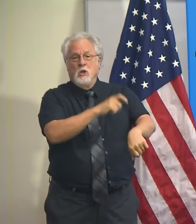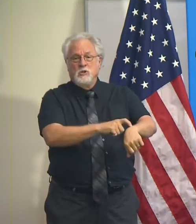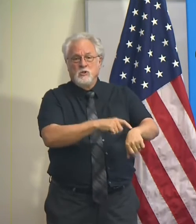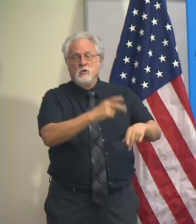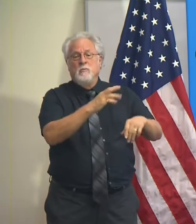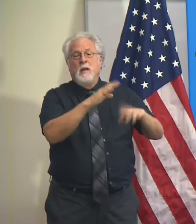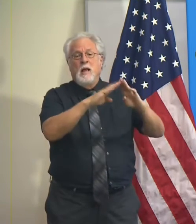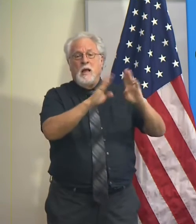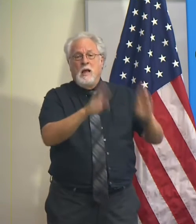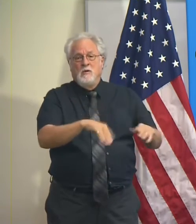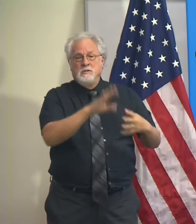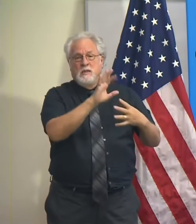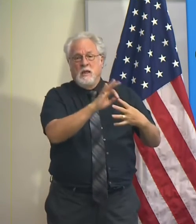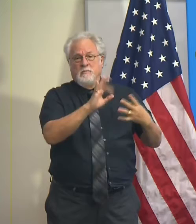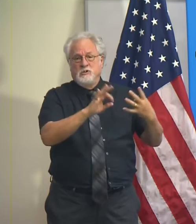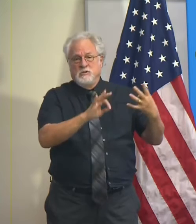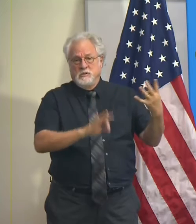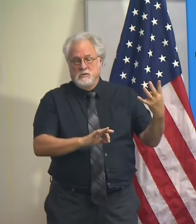options.